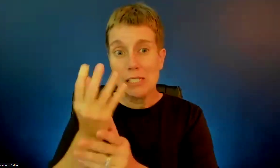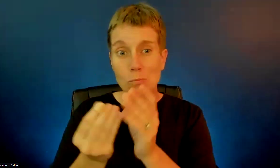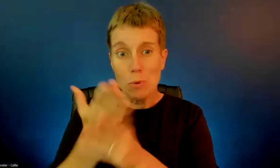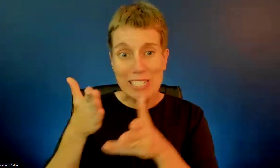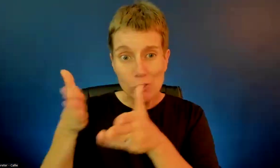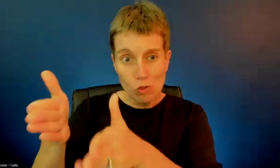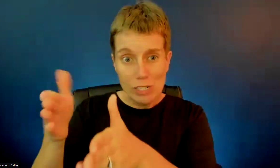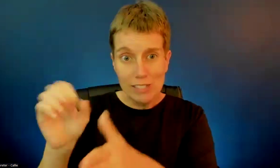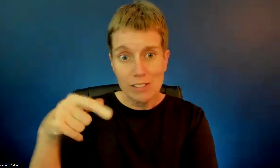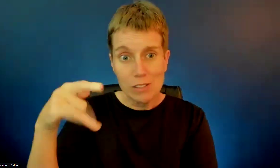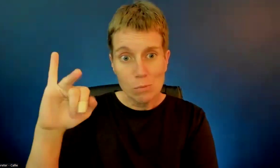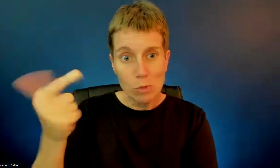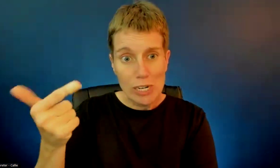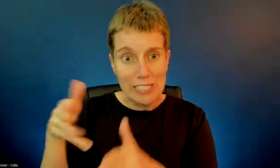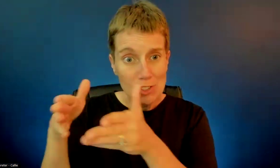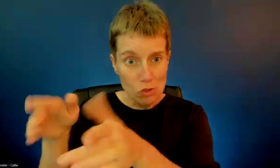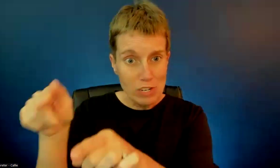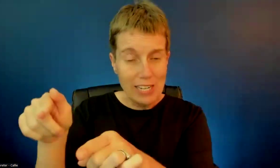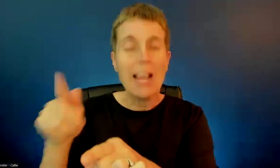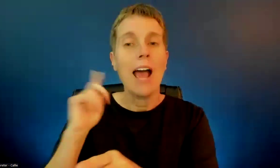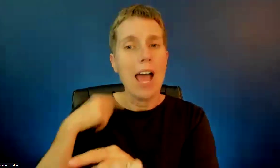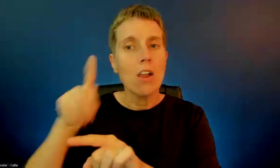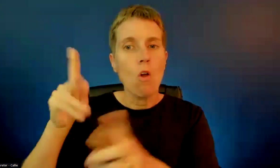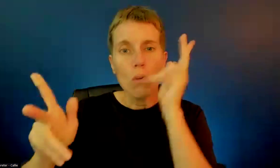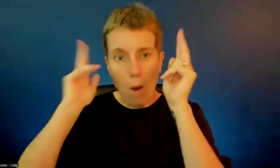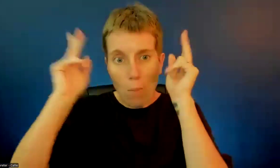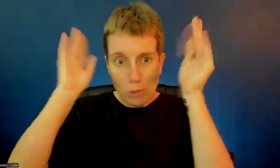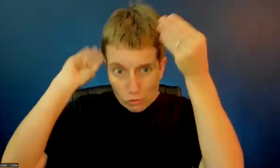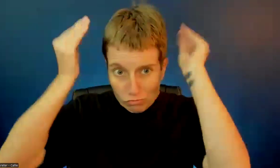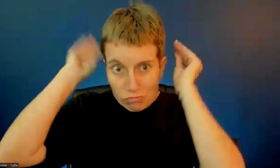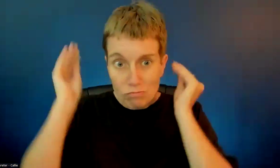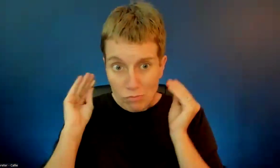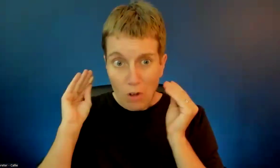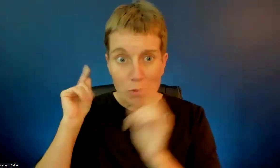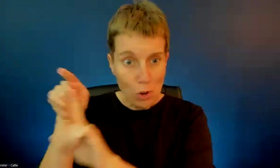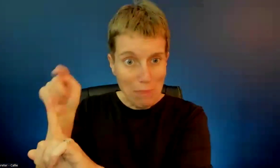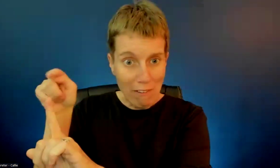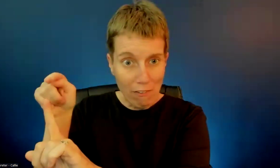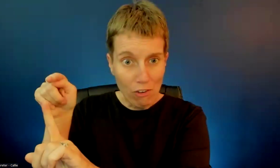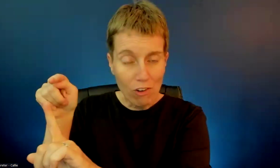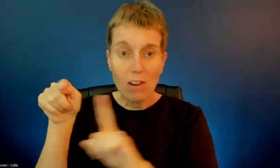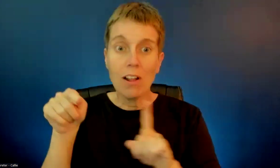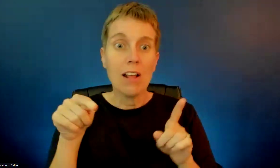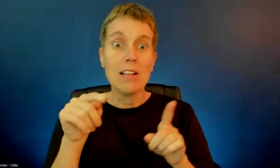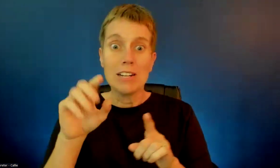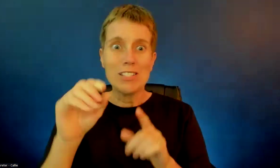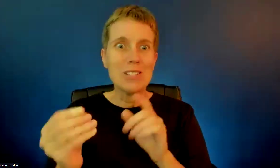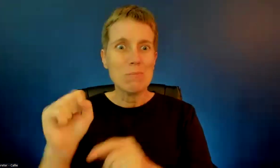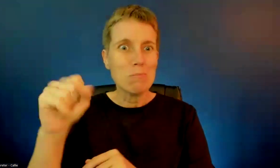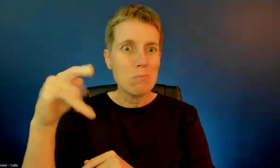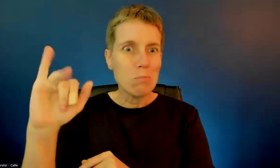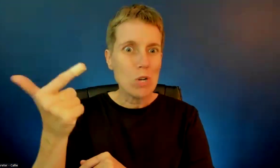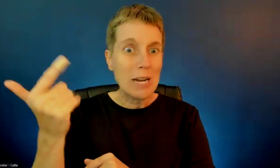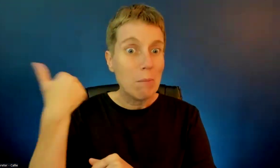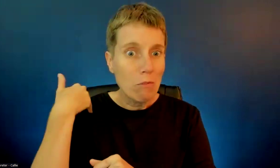were looking into that a while back when spring went from one way to two ways. And, um, and so,